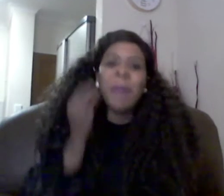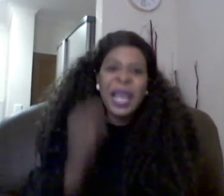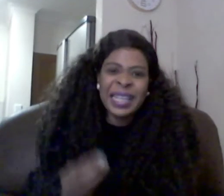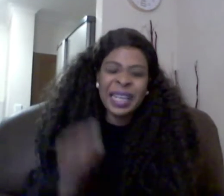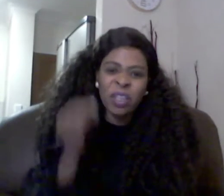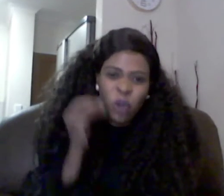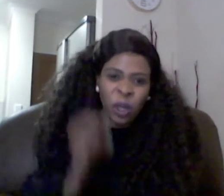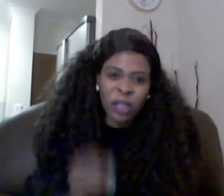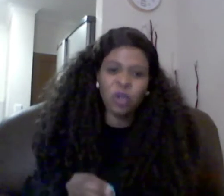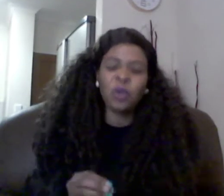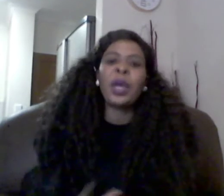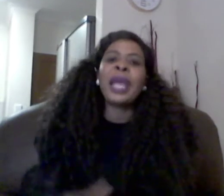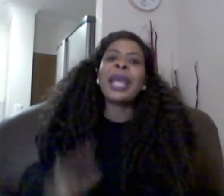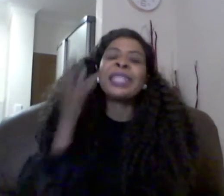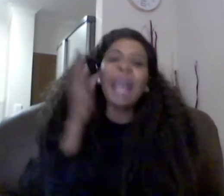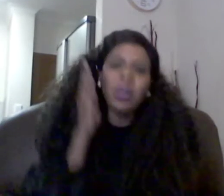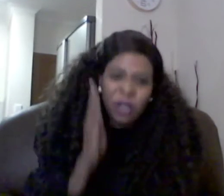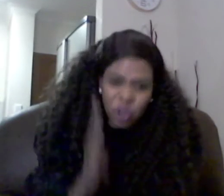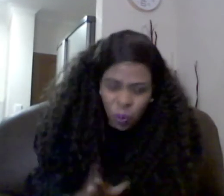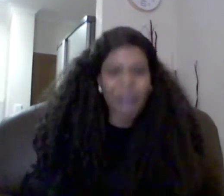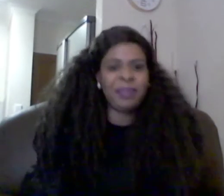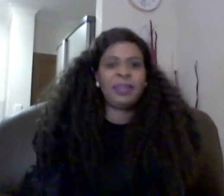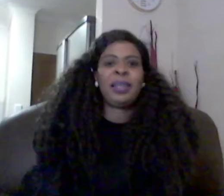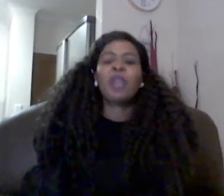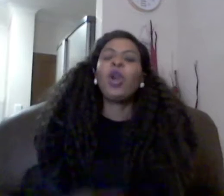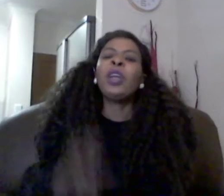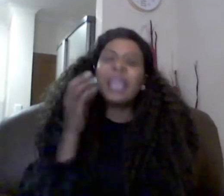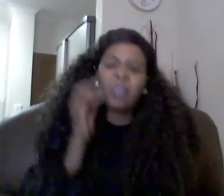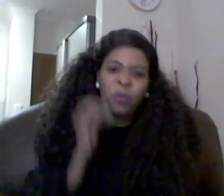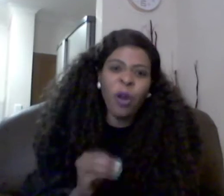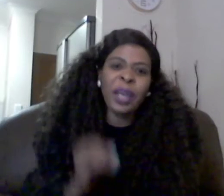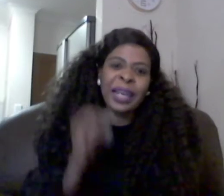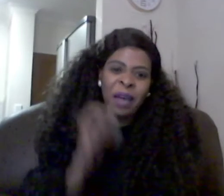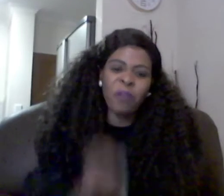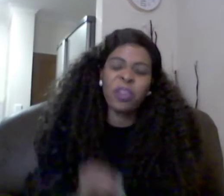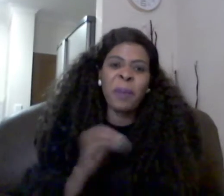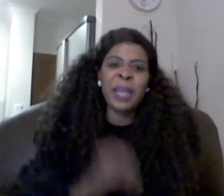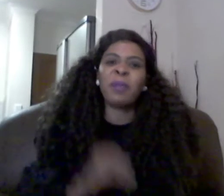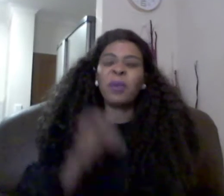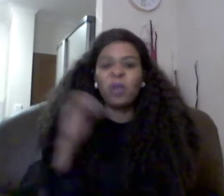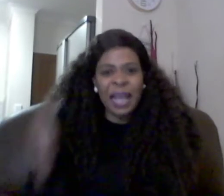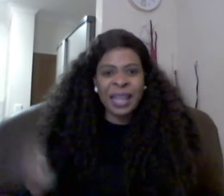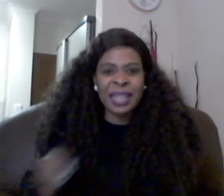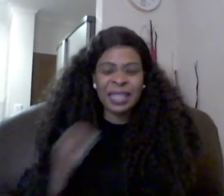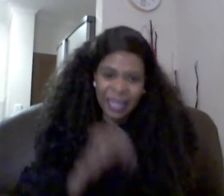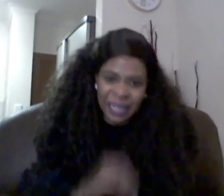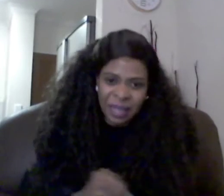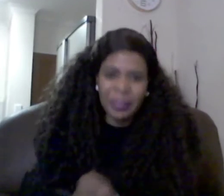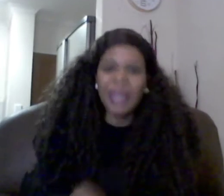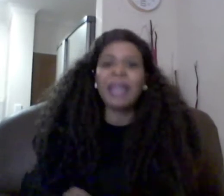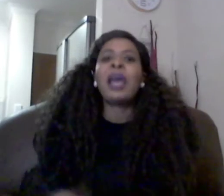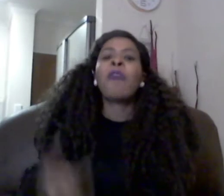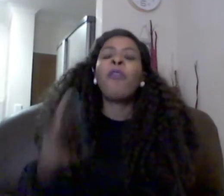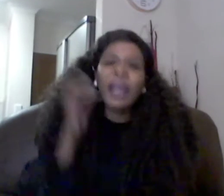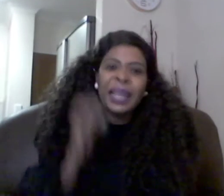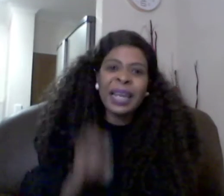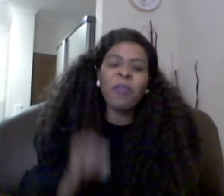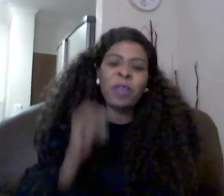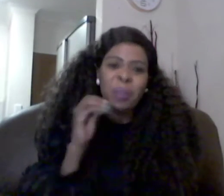person is talking to you is that what you want don't just fall in love with the person because others are getting married fall in love with the